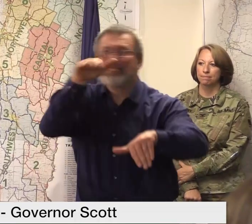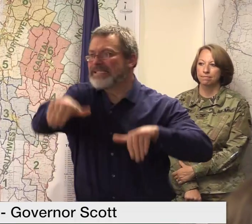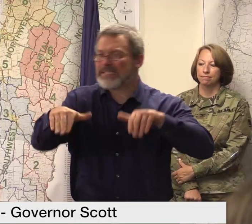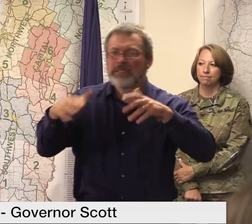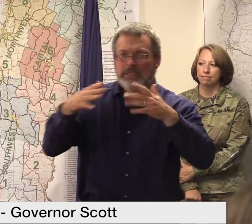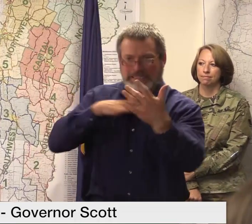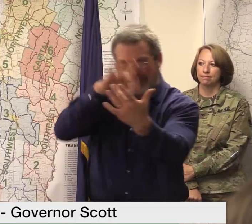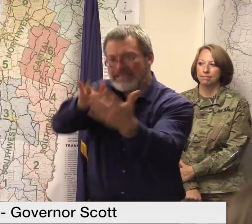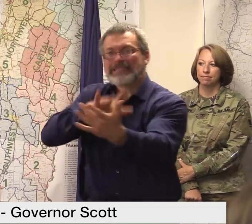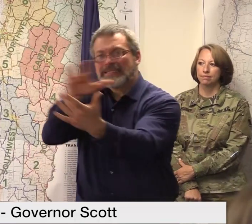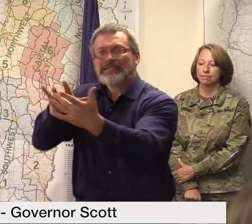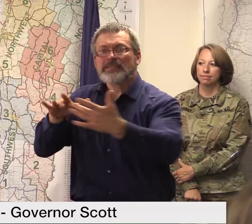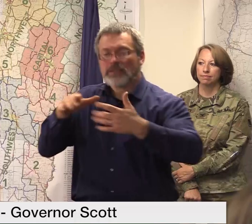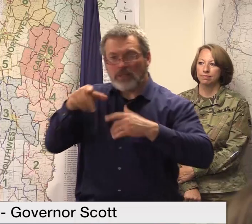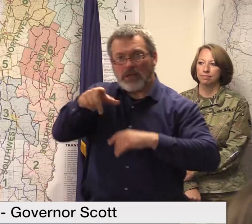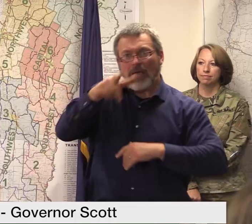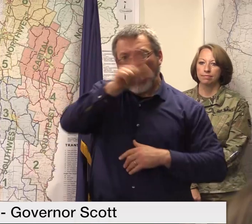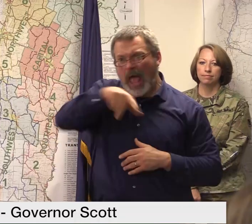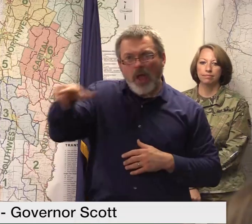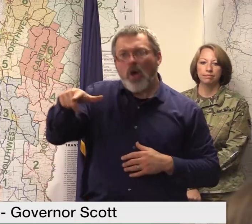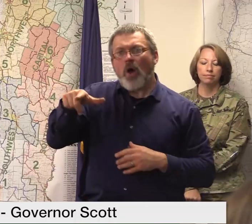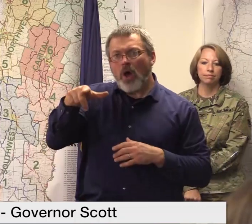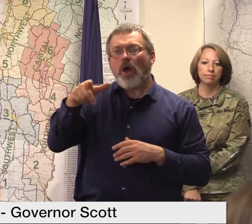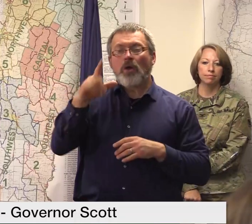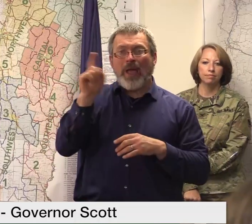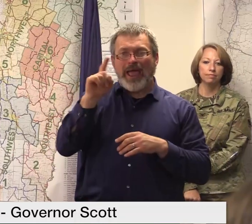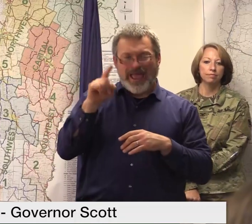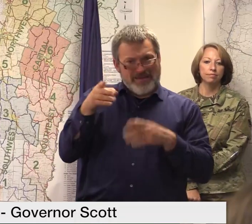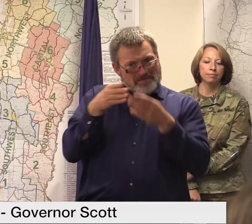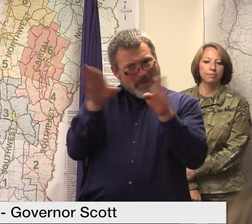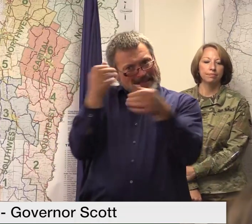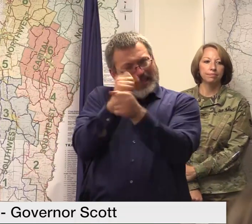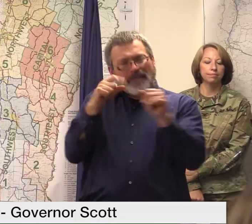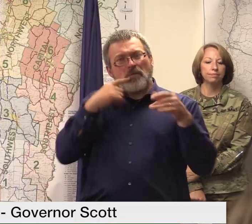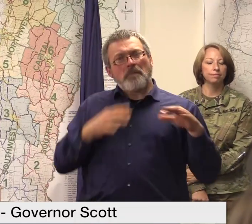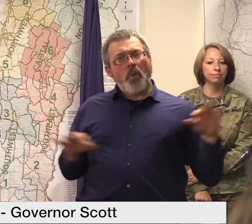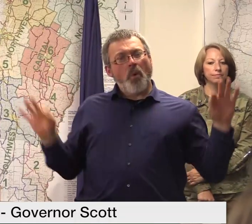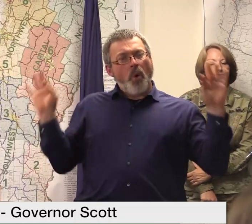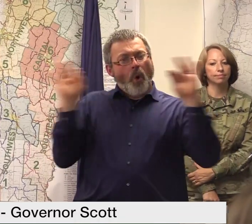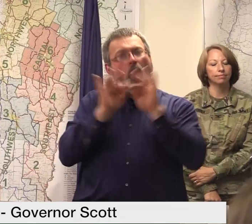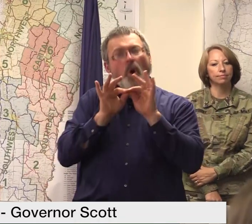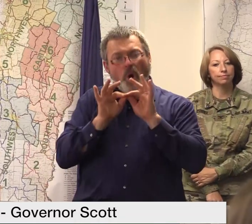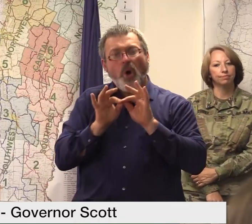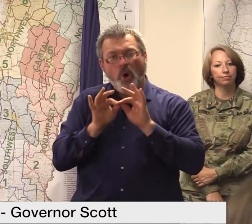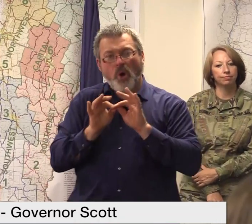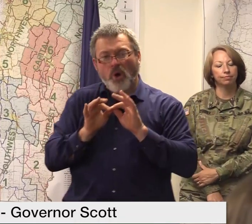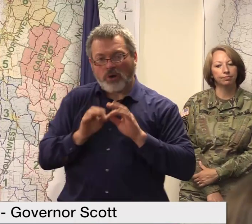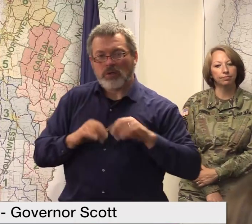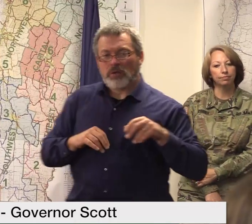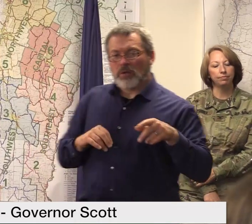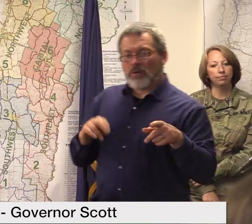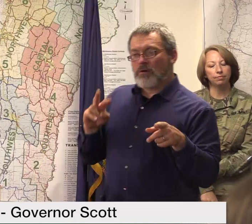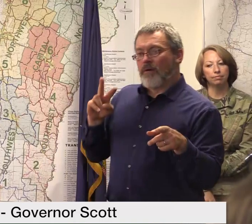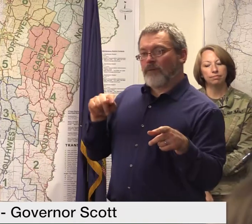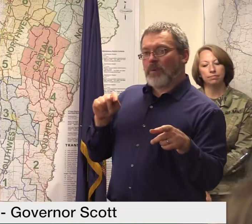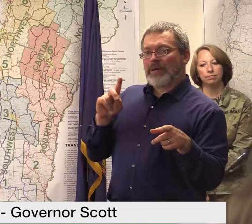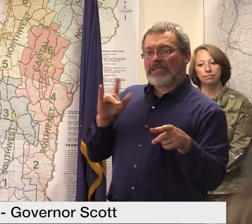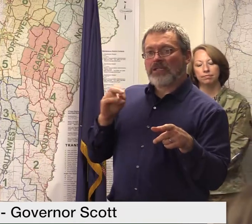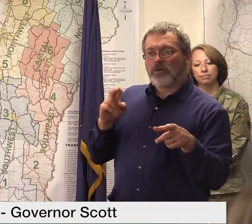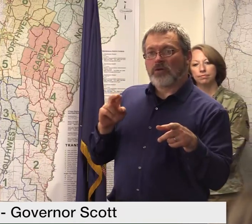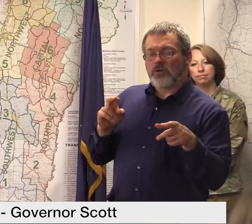through public safety and otherwise as far as commissioner why have you as far as reporting damages to